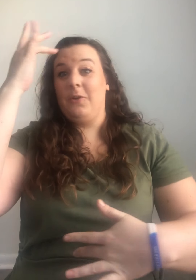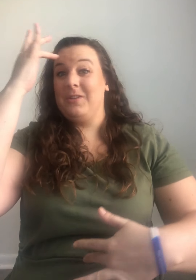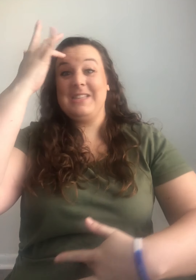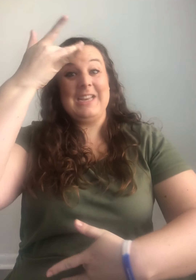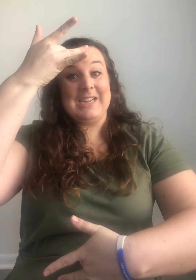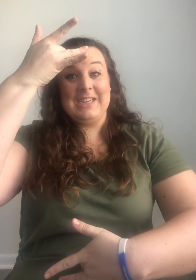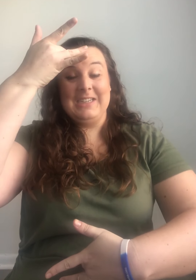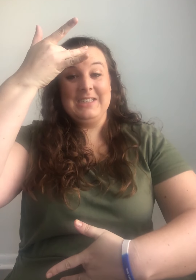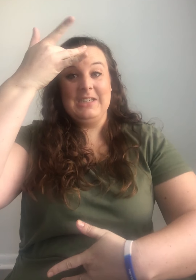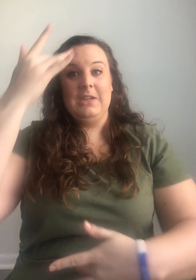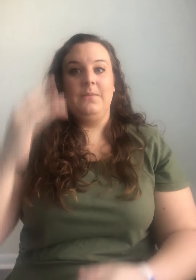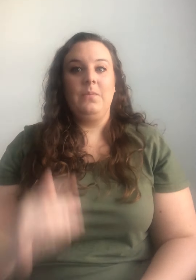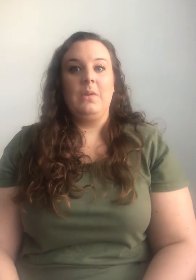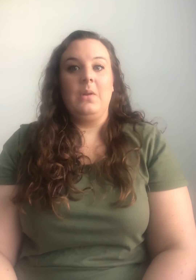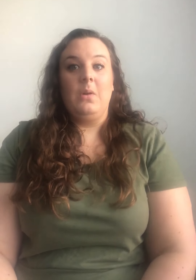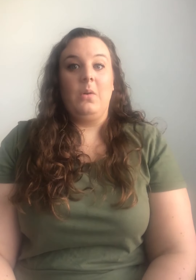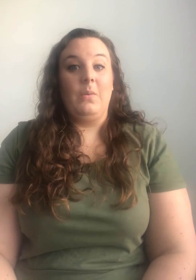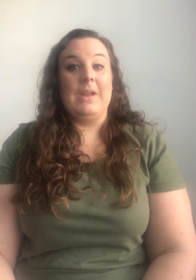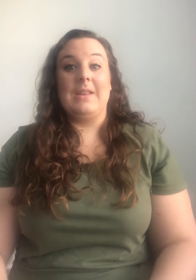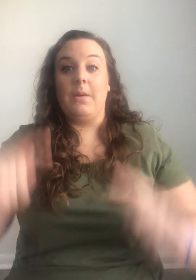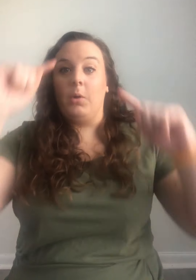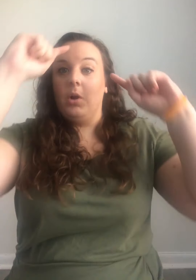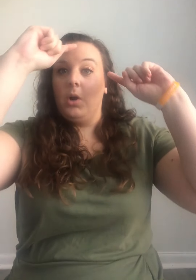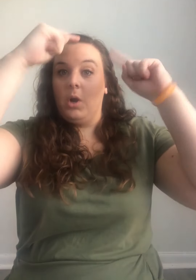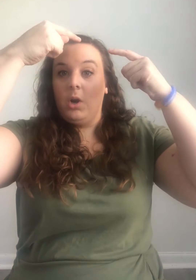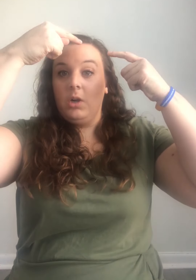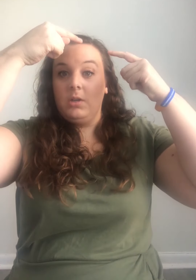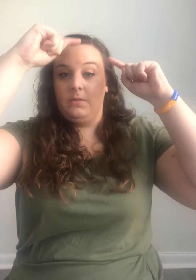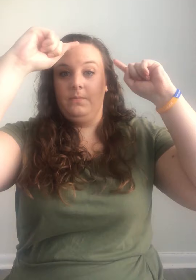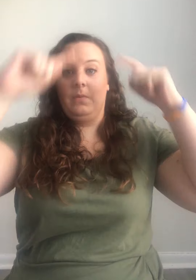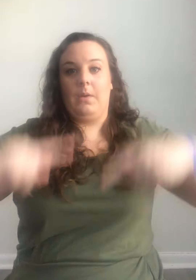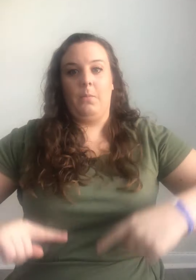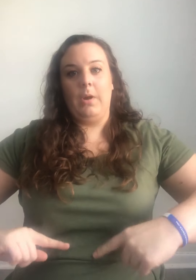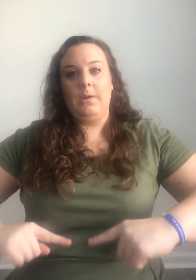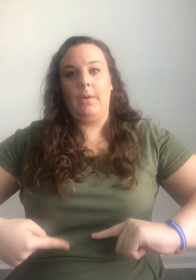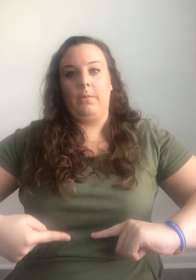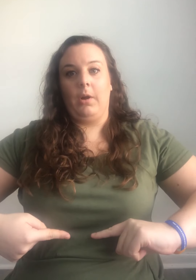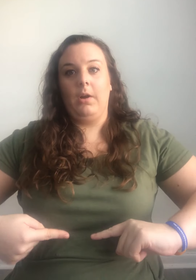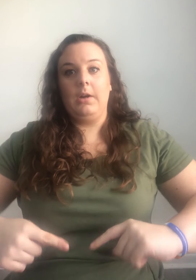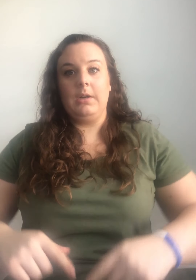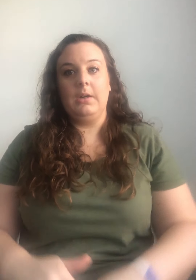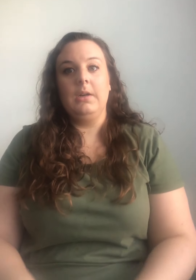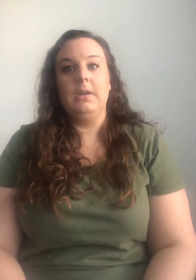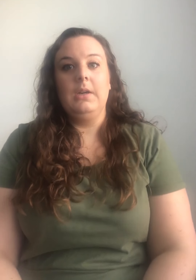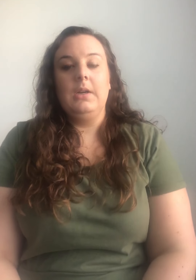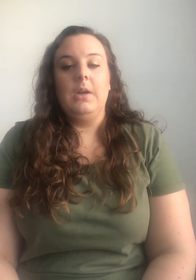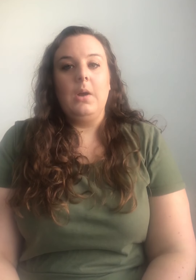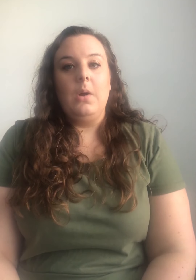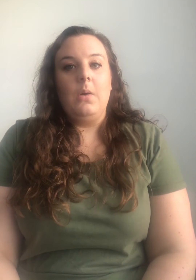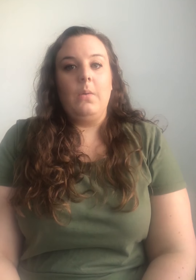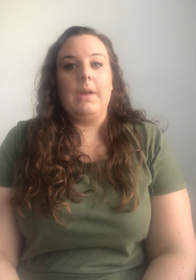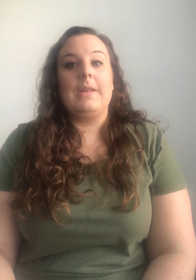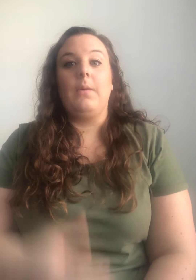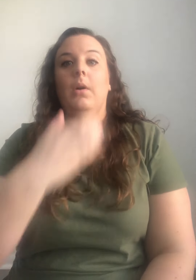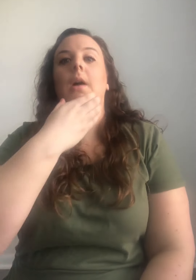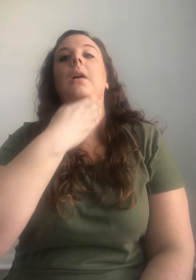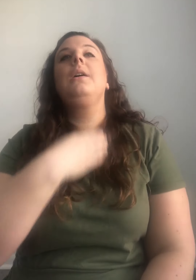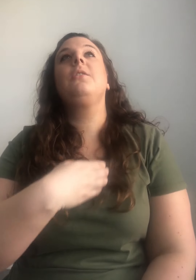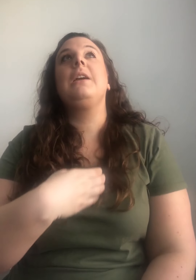feel sick. We can say we're hurt and point to where we're hurt. We can say we're hungry.